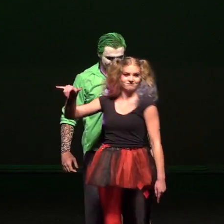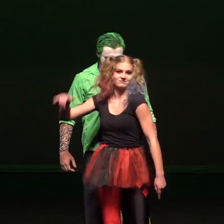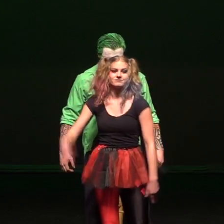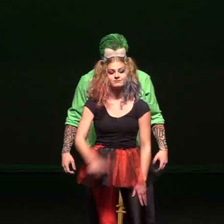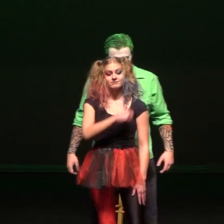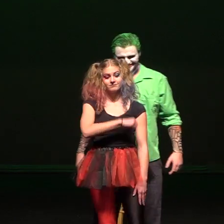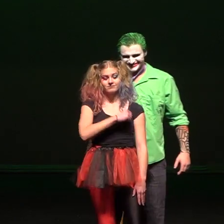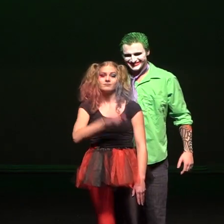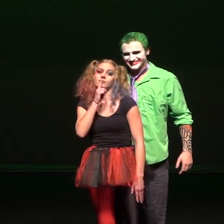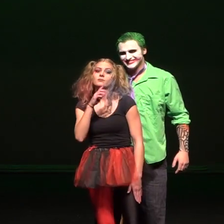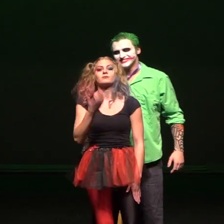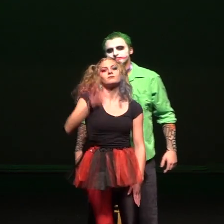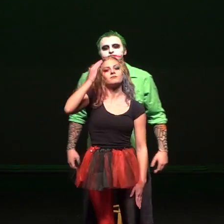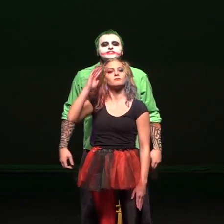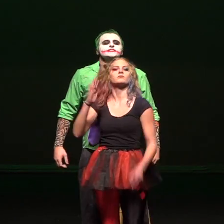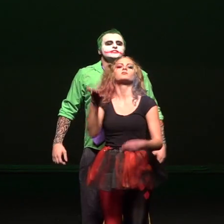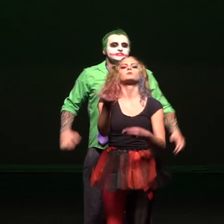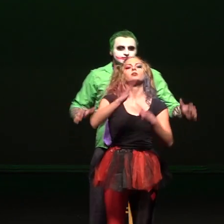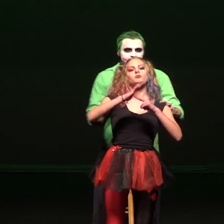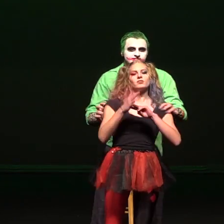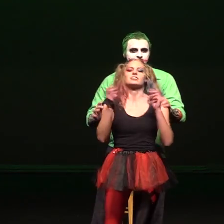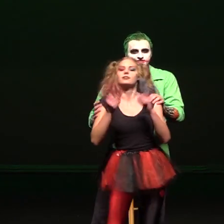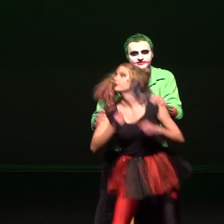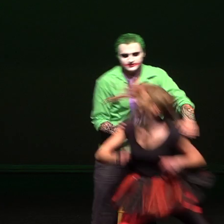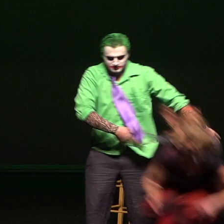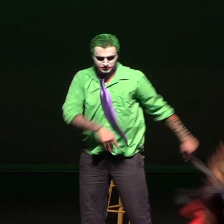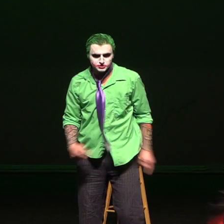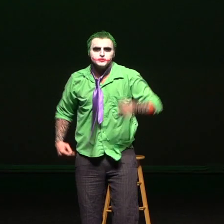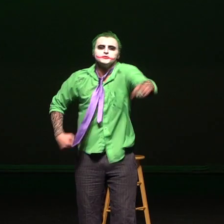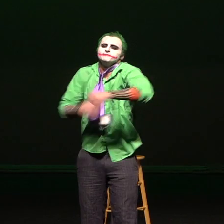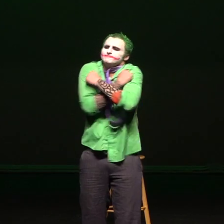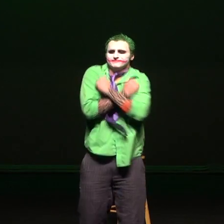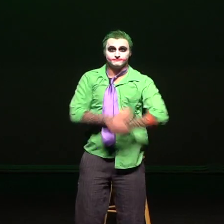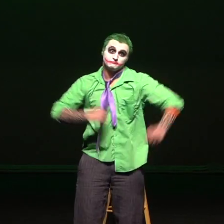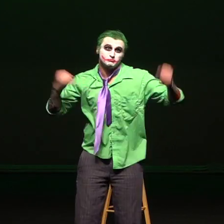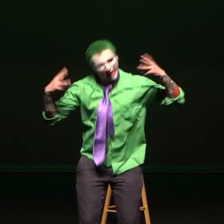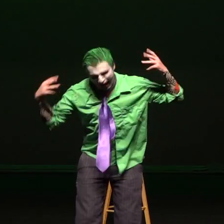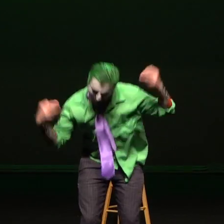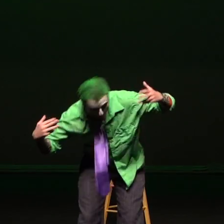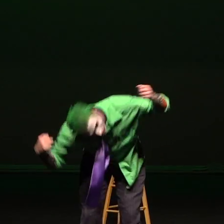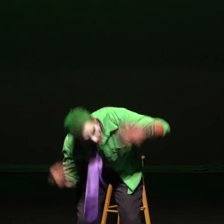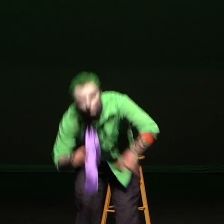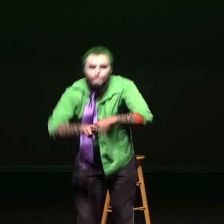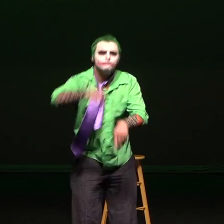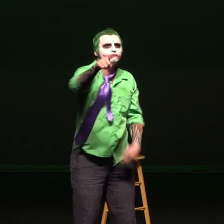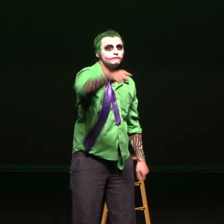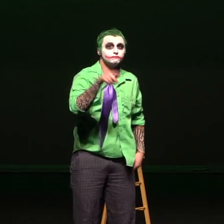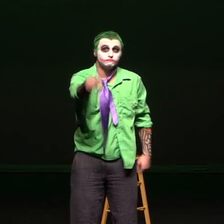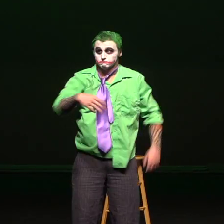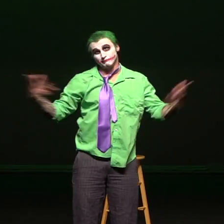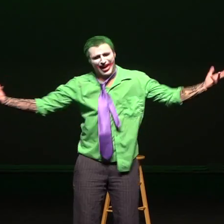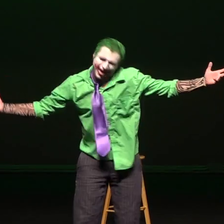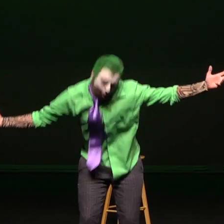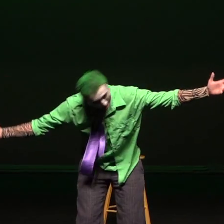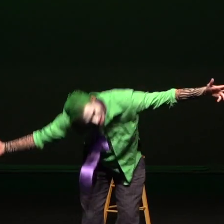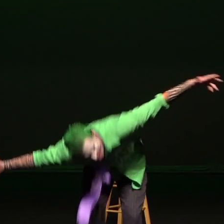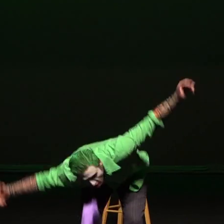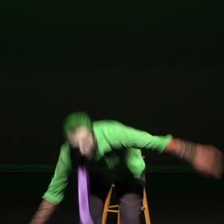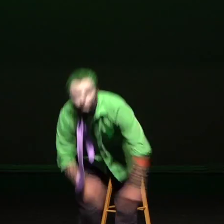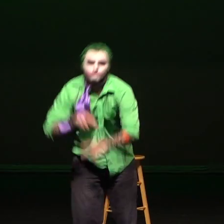dimension They say they can smell your intentions You love another freak show sitting next to you You love some weird people